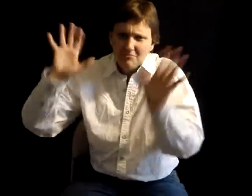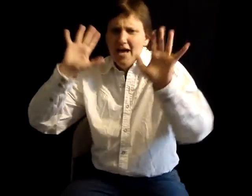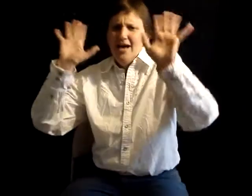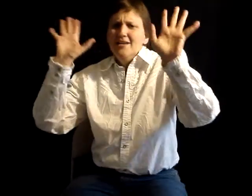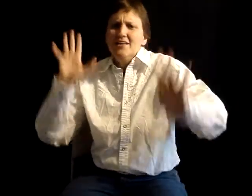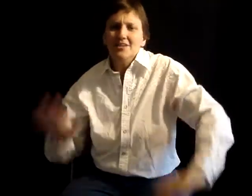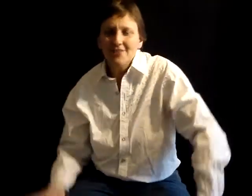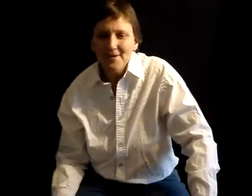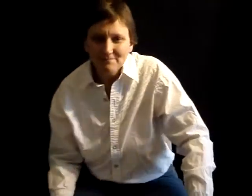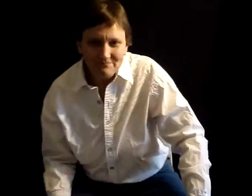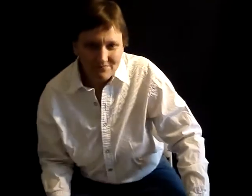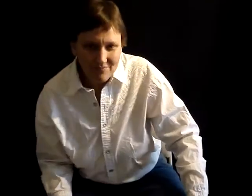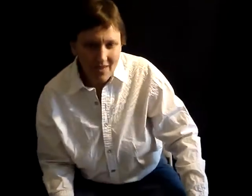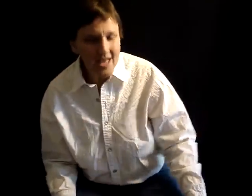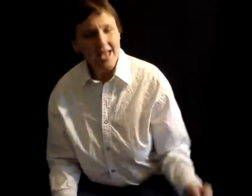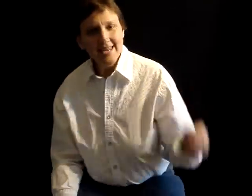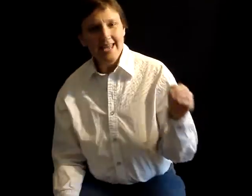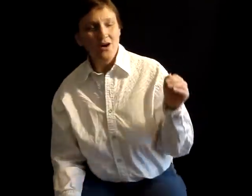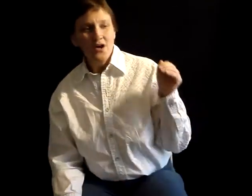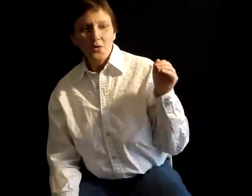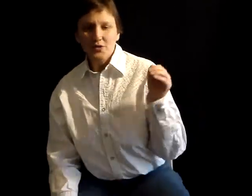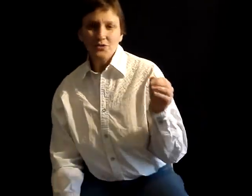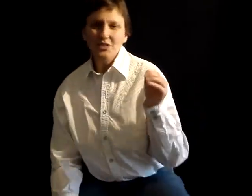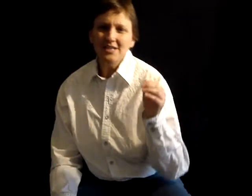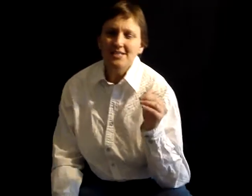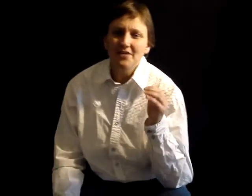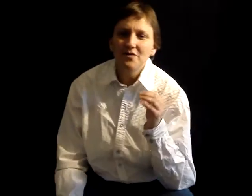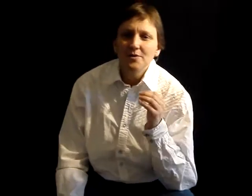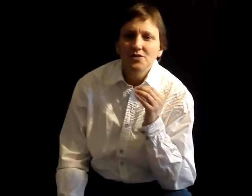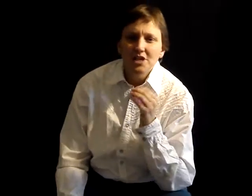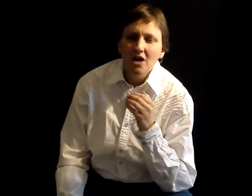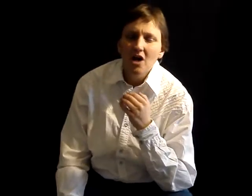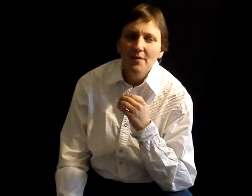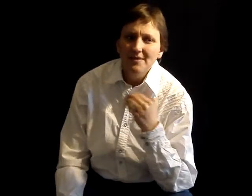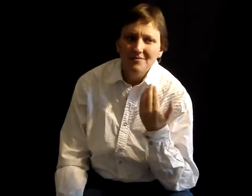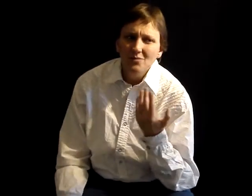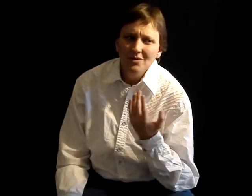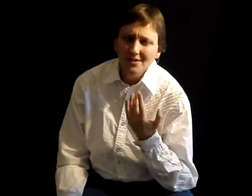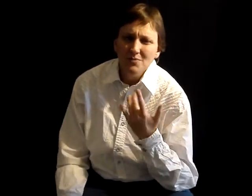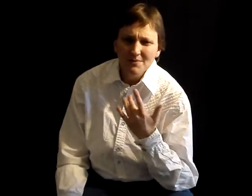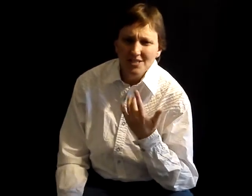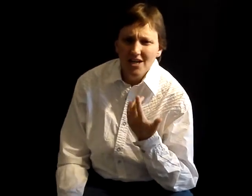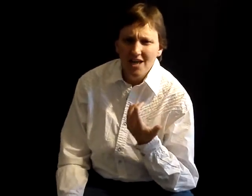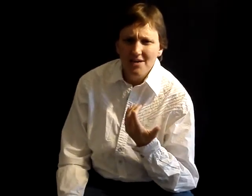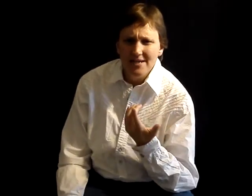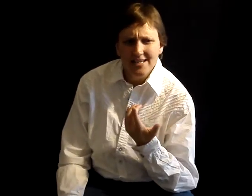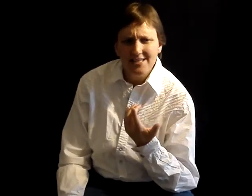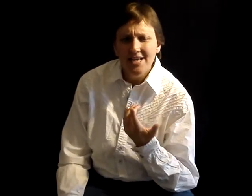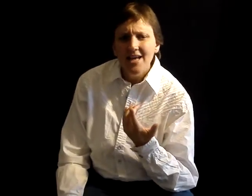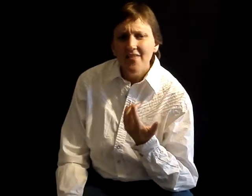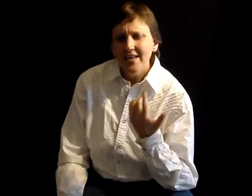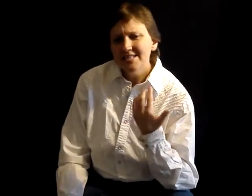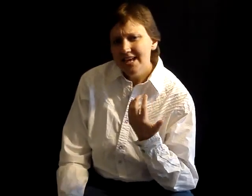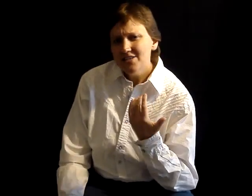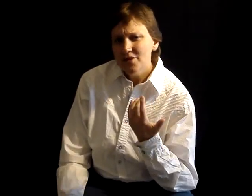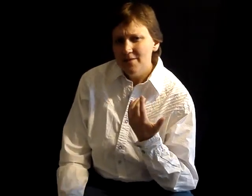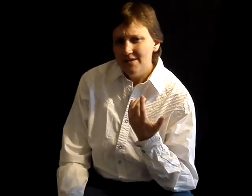nothing, right? Now when you look at JeffreyBukes.com, well it's pretty much on a lot of my sites, they had signed agreements,